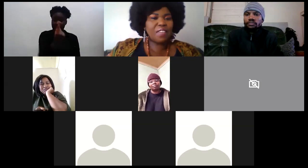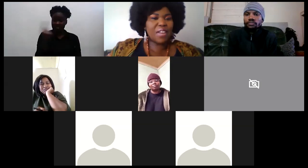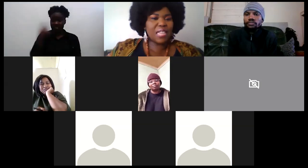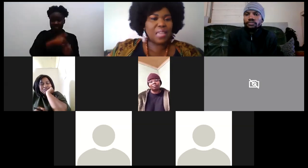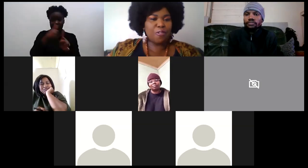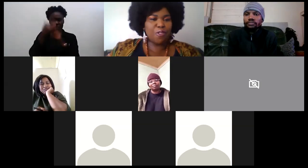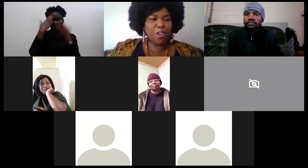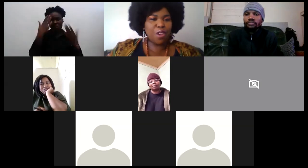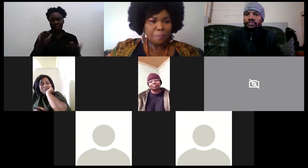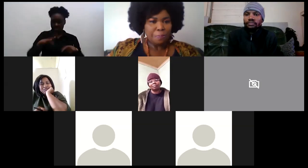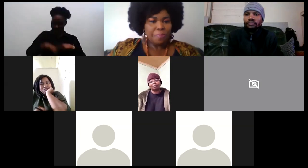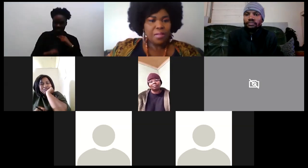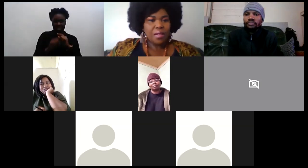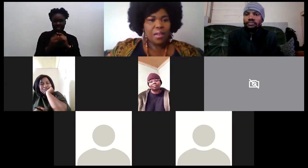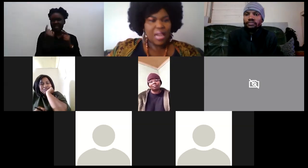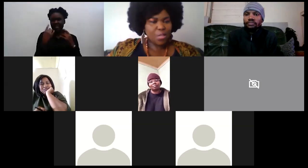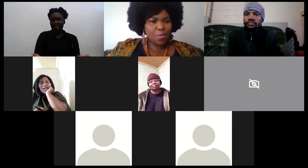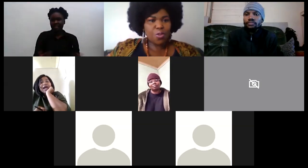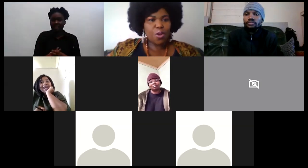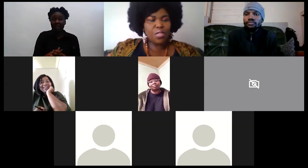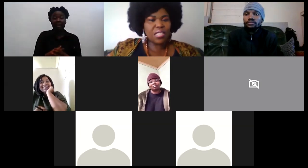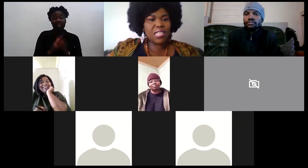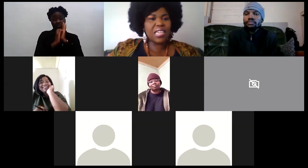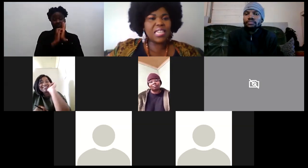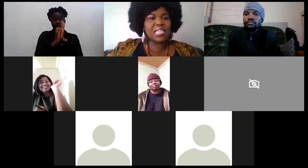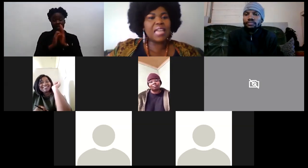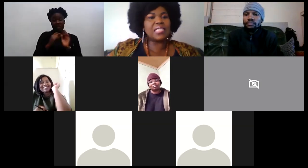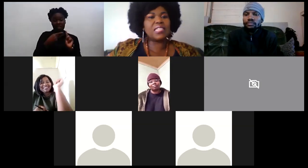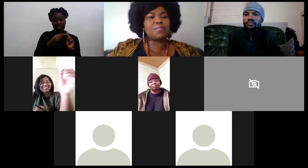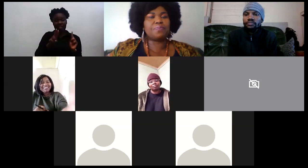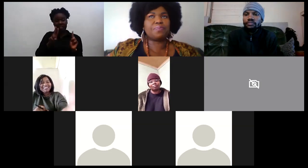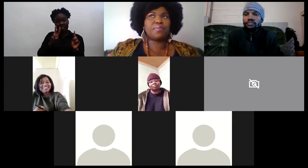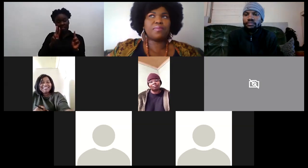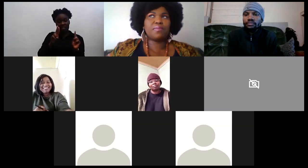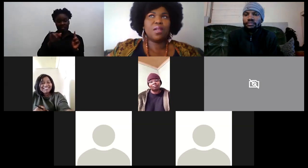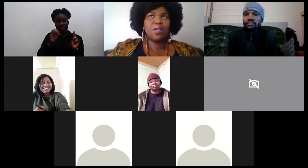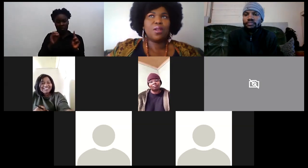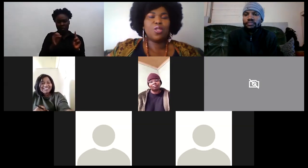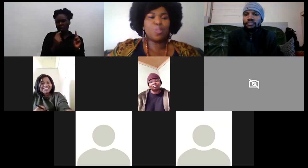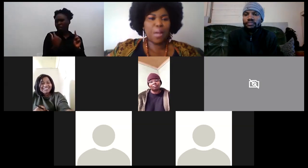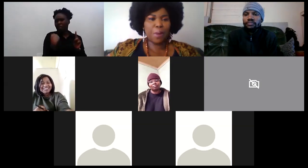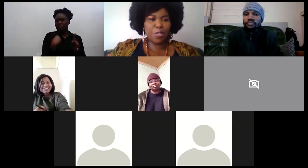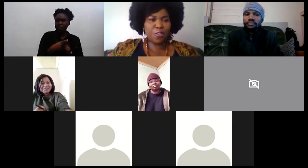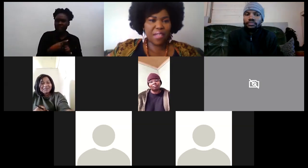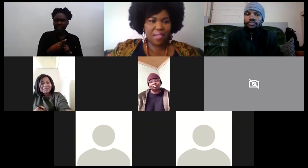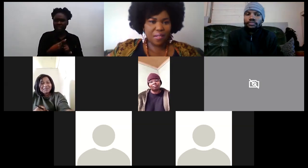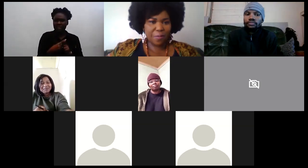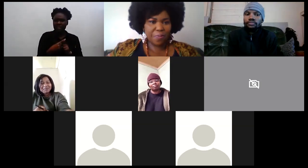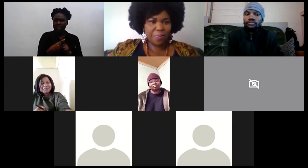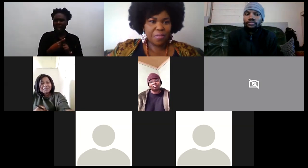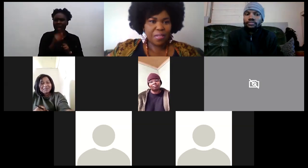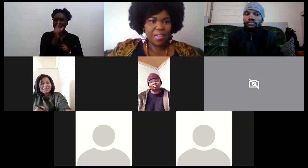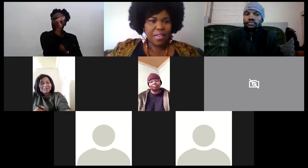i'll give an example vuya last week you wrote a status and you spoke about your father